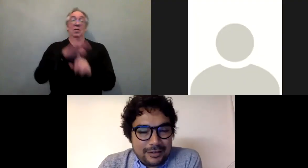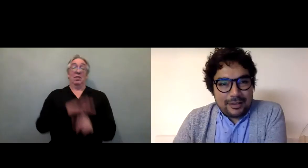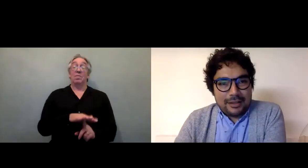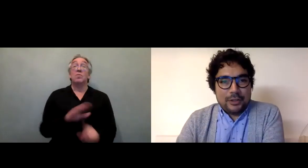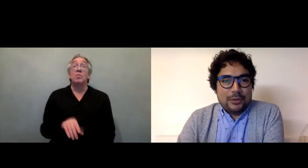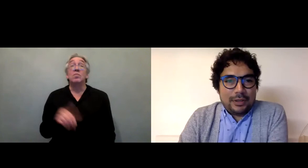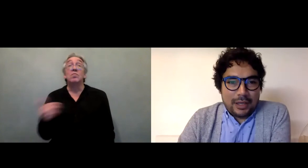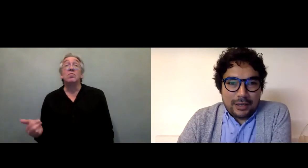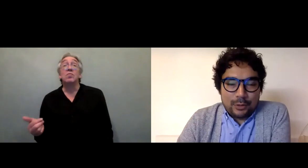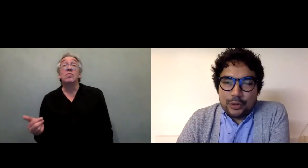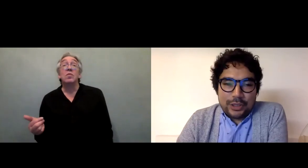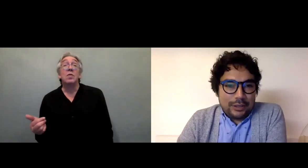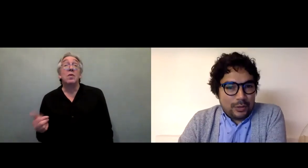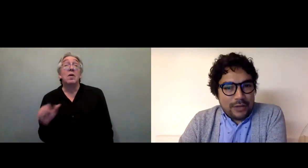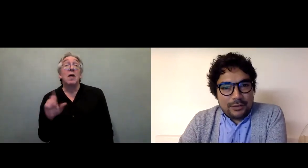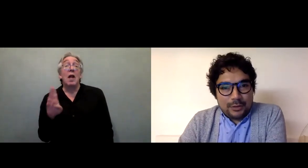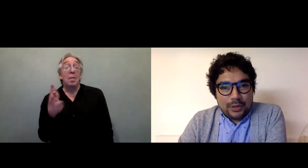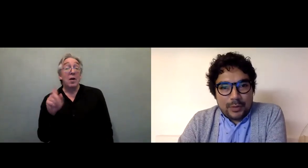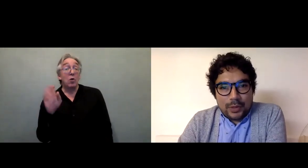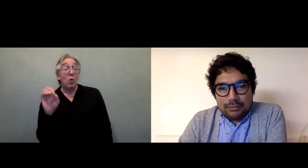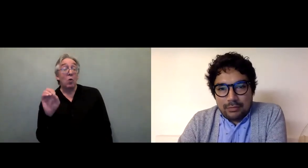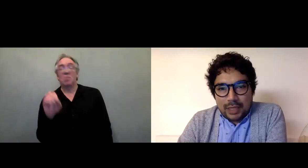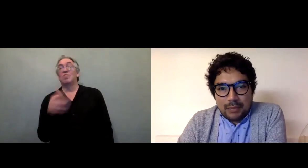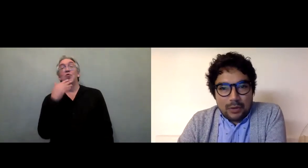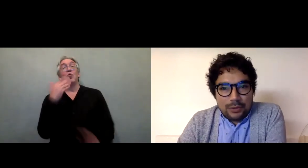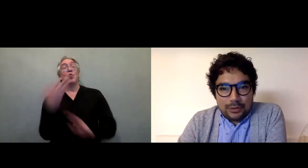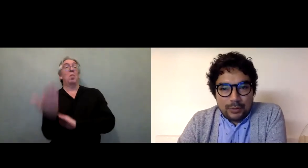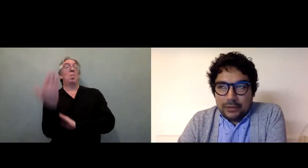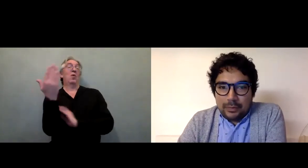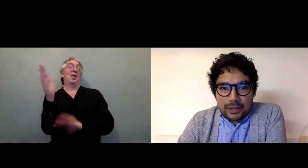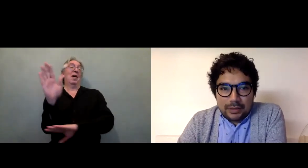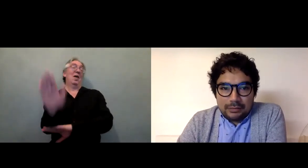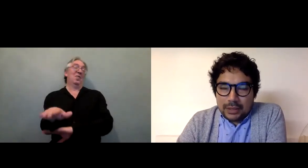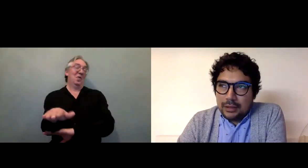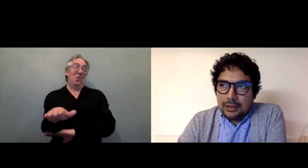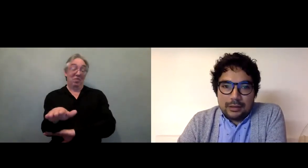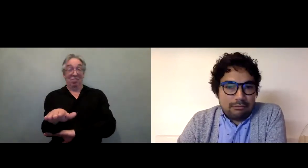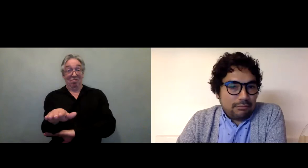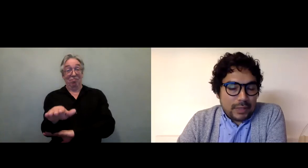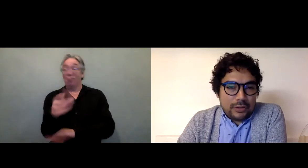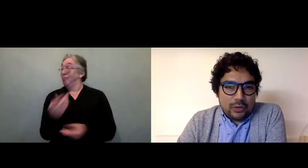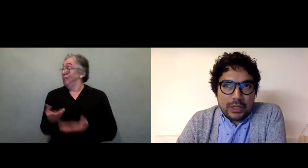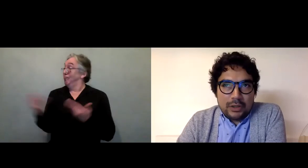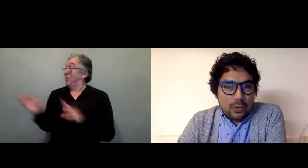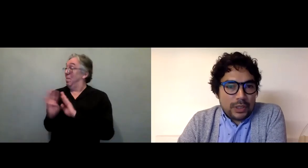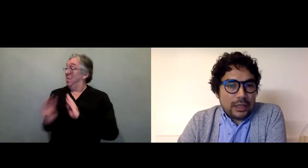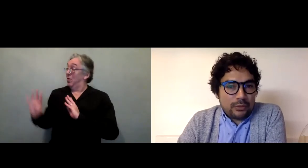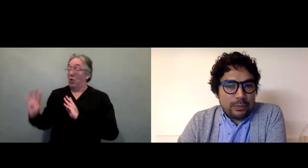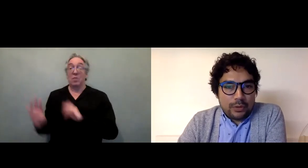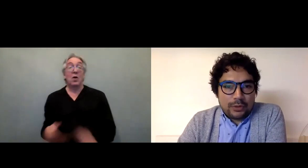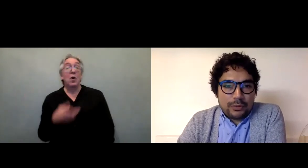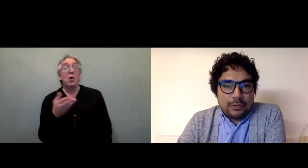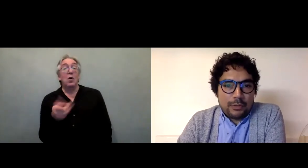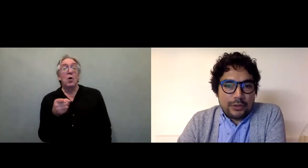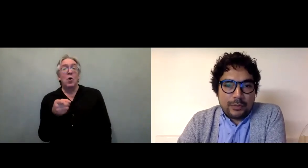Yes, thank you. Good morning. Good afternoon, everyone. I'm honored to be in this panel. And as you may know, the last